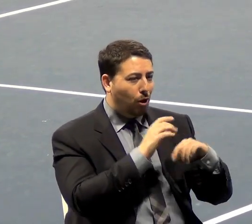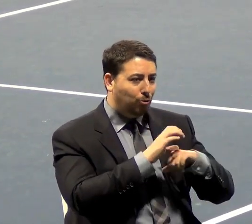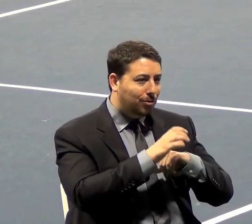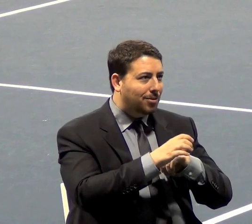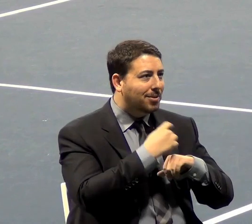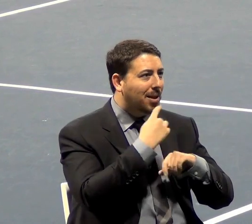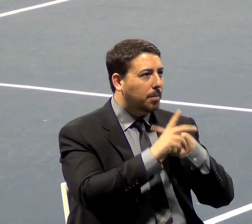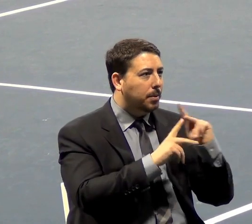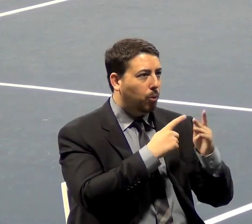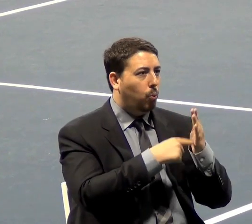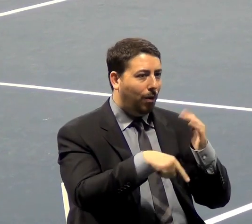supposed to do.